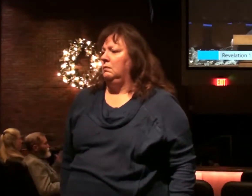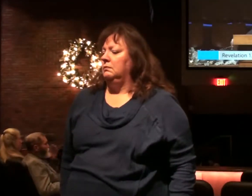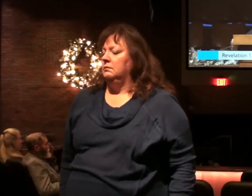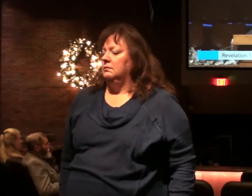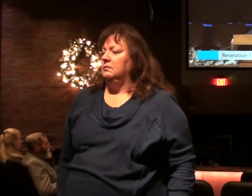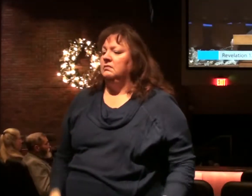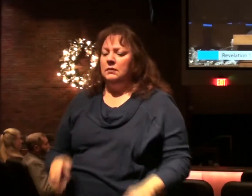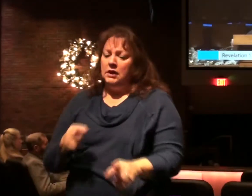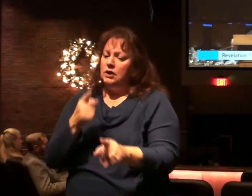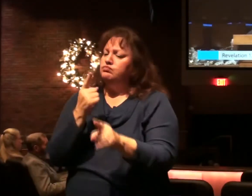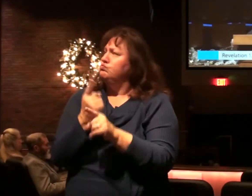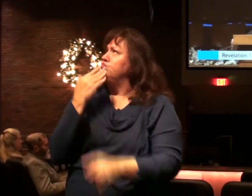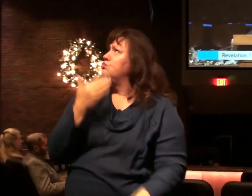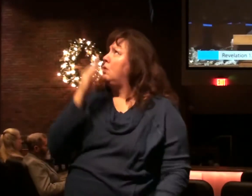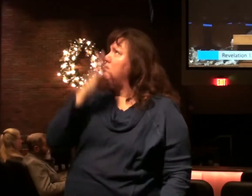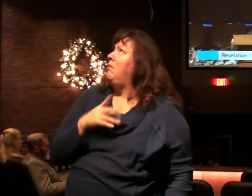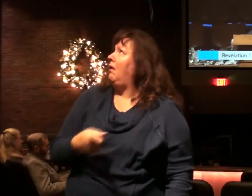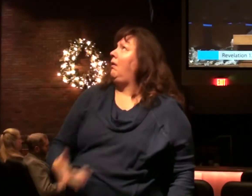He's the righteous man.